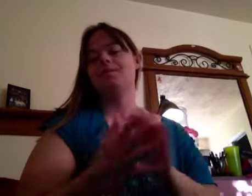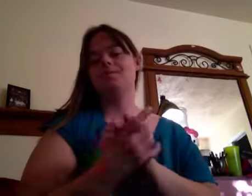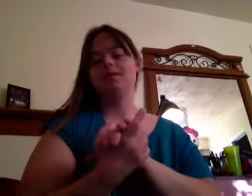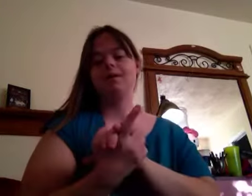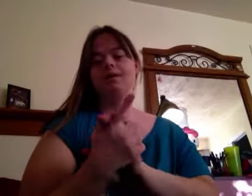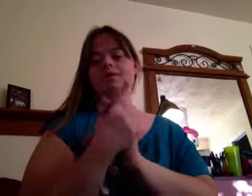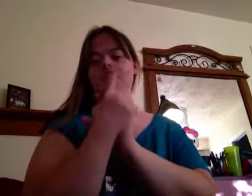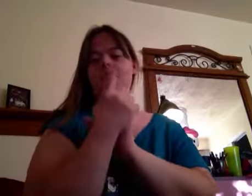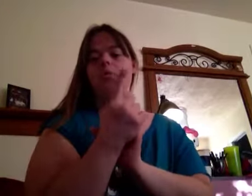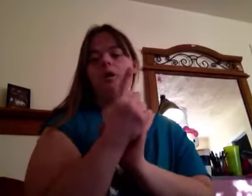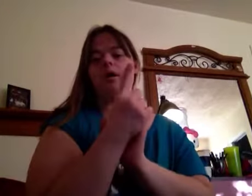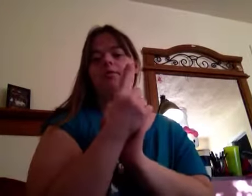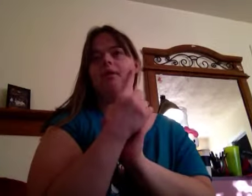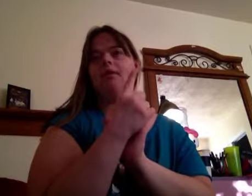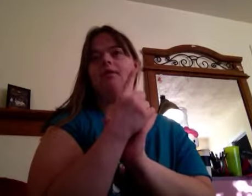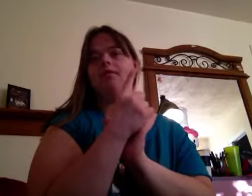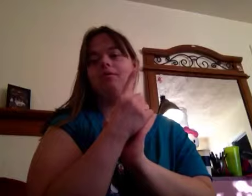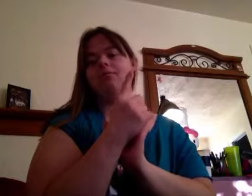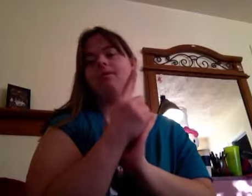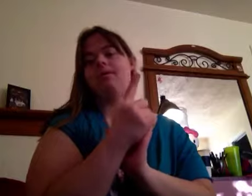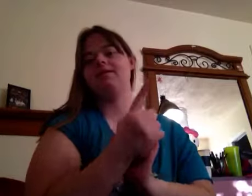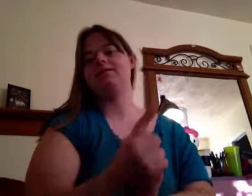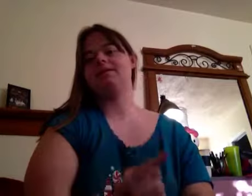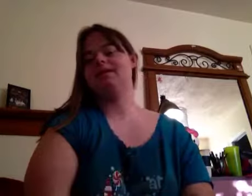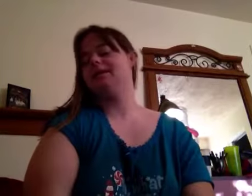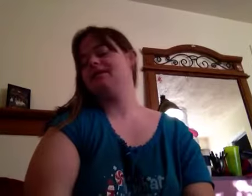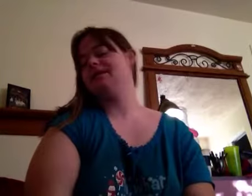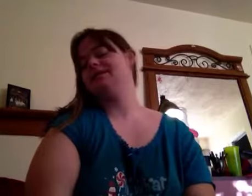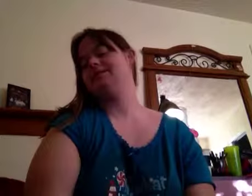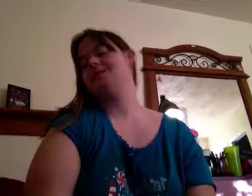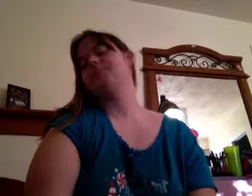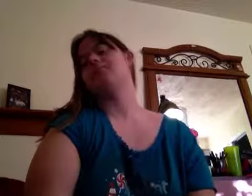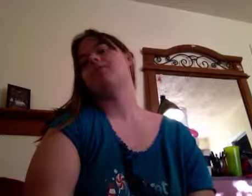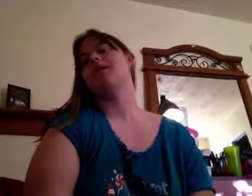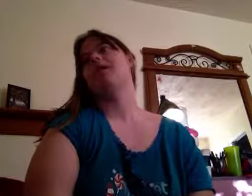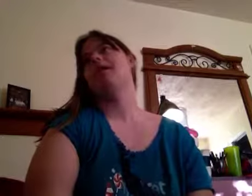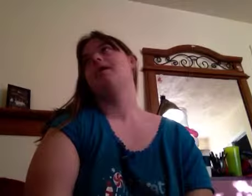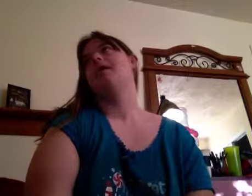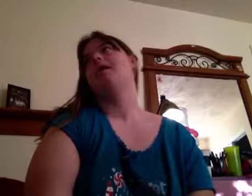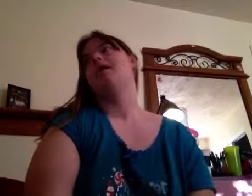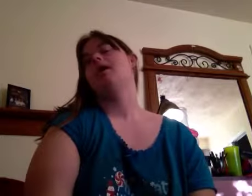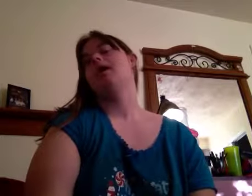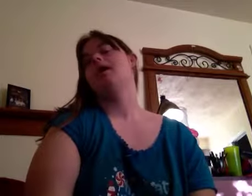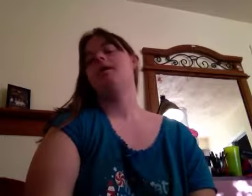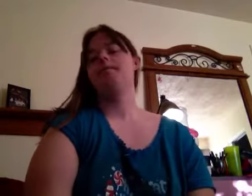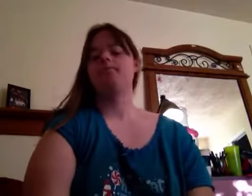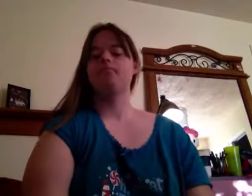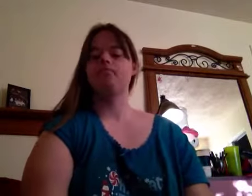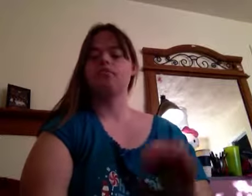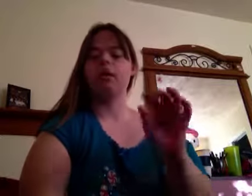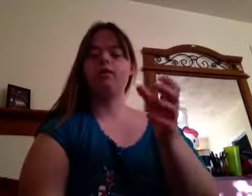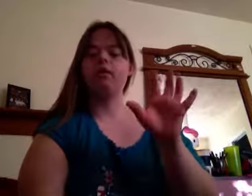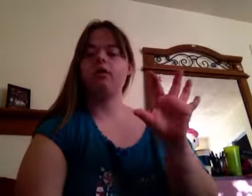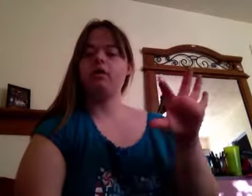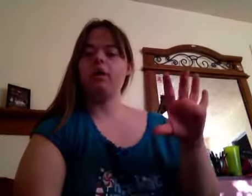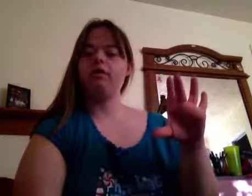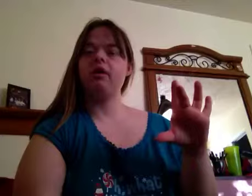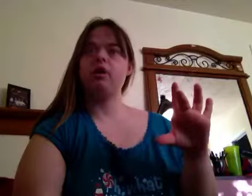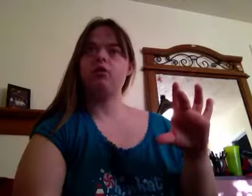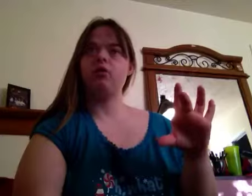number one on my Christmas list is, I think you guys heard